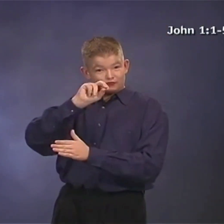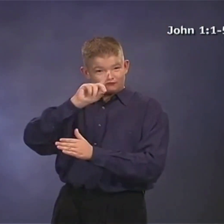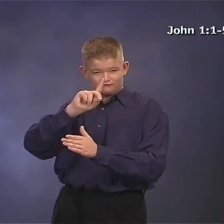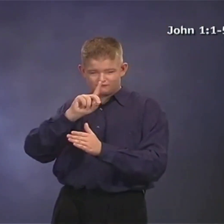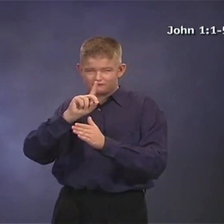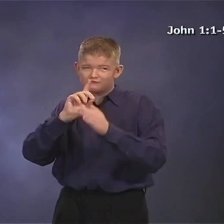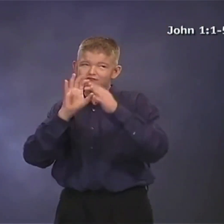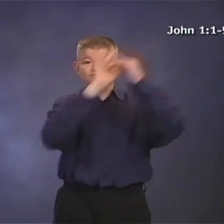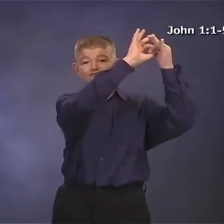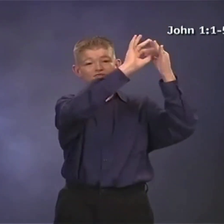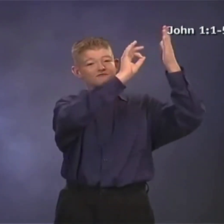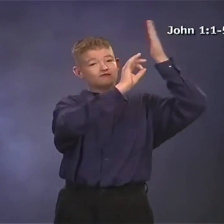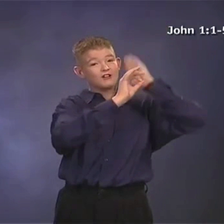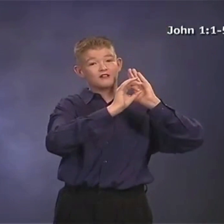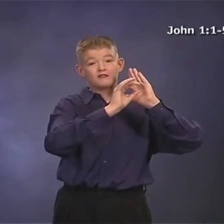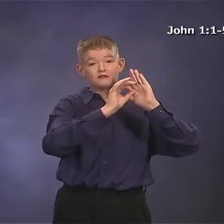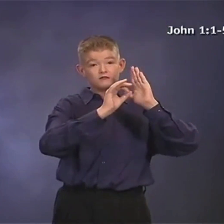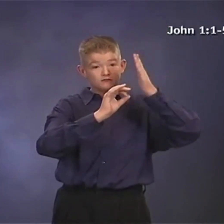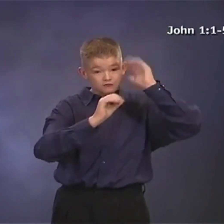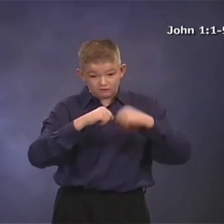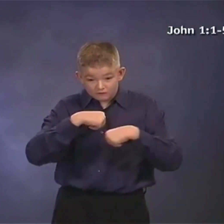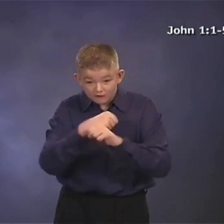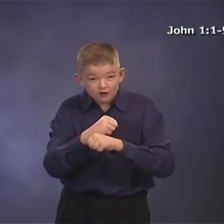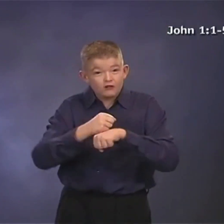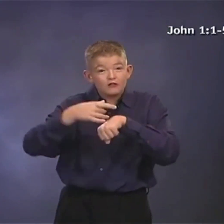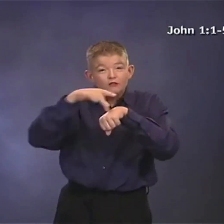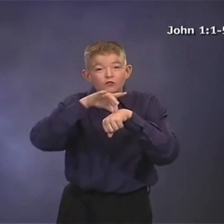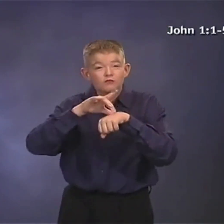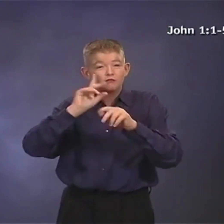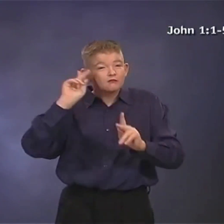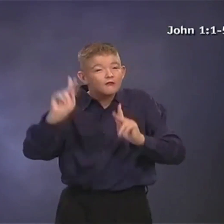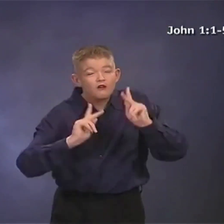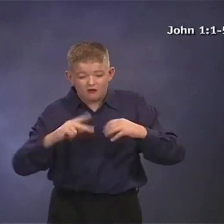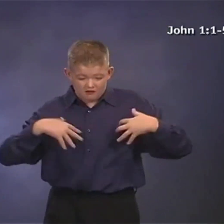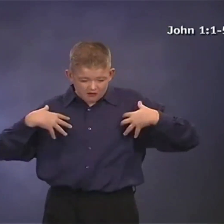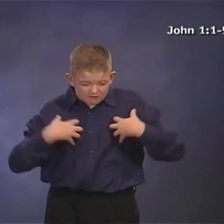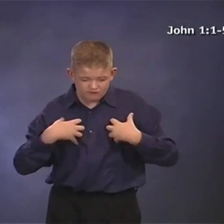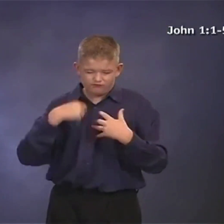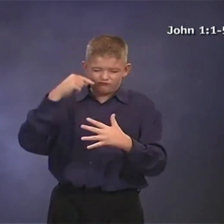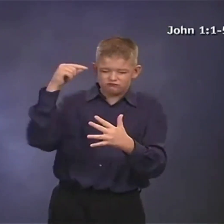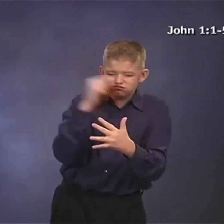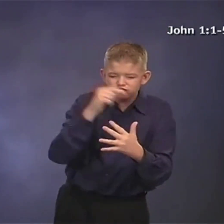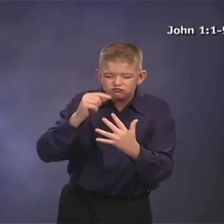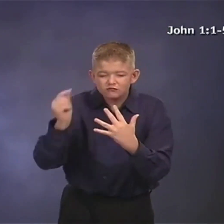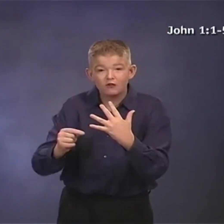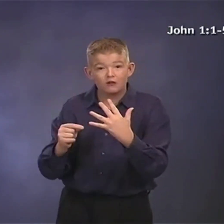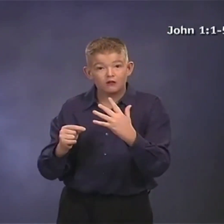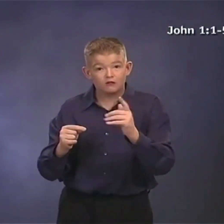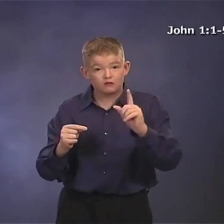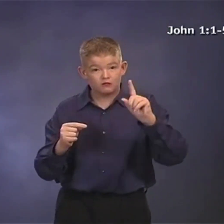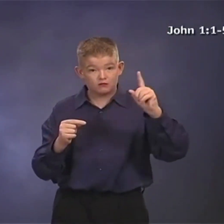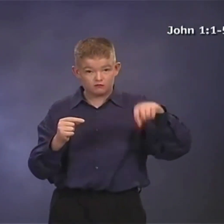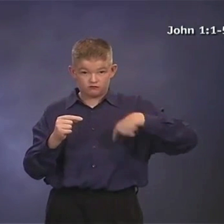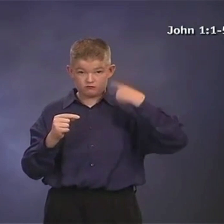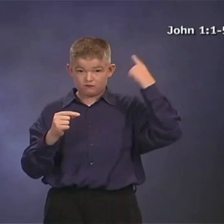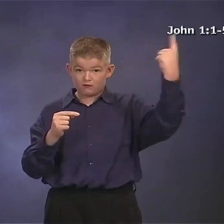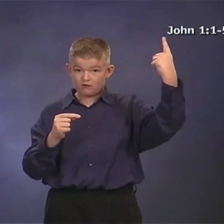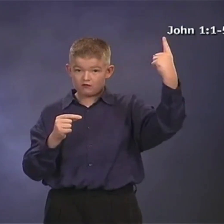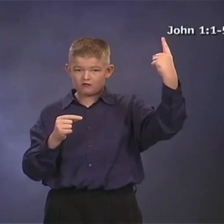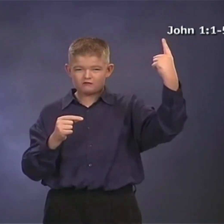in the beginning. Through Him all things were made. Without Him, nothing was made that has been made.